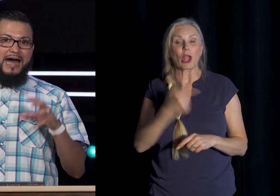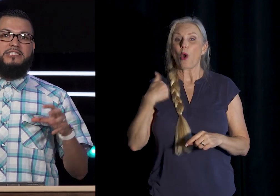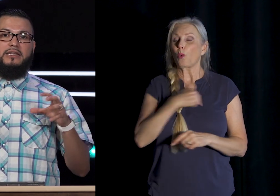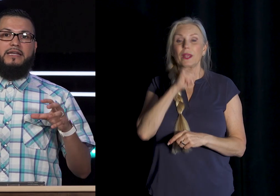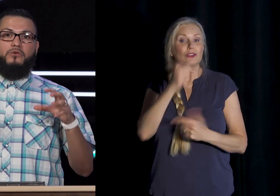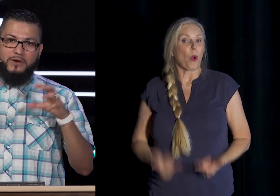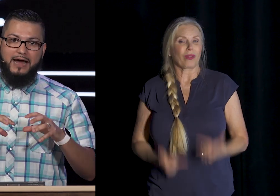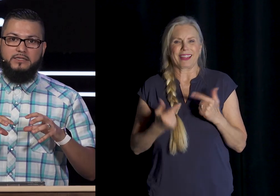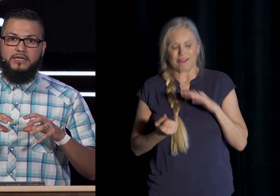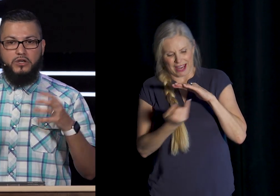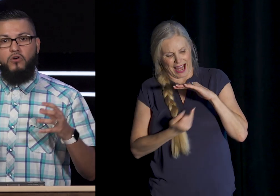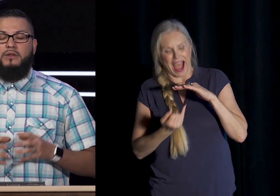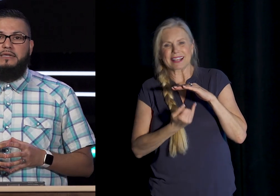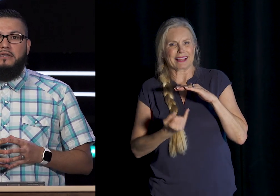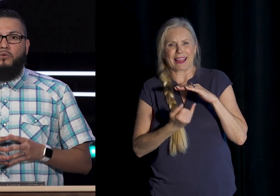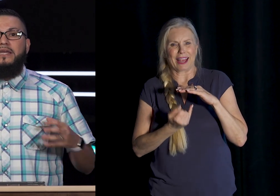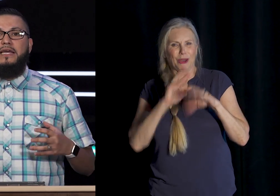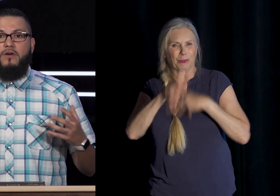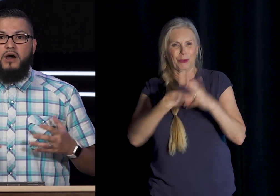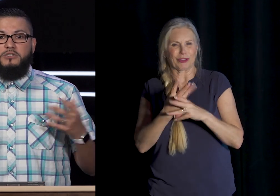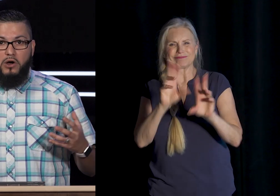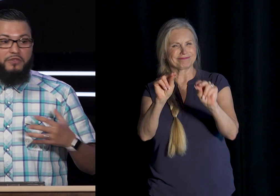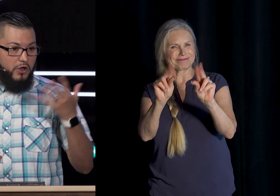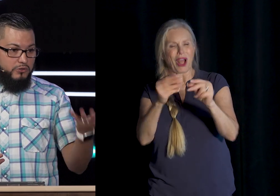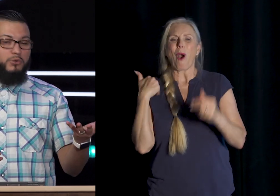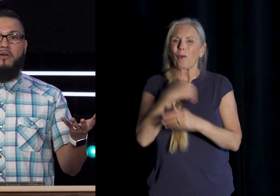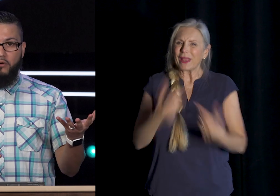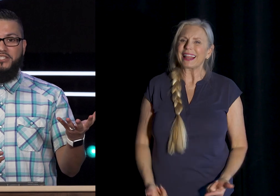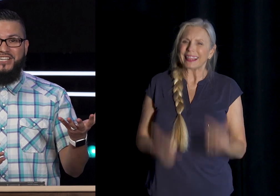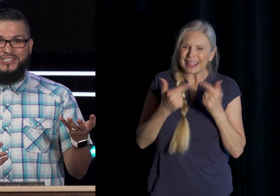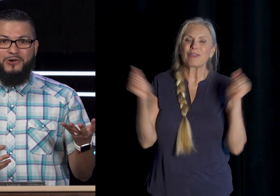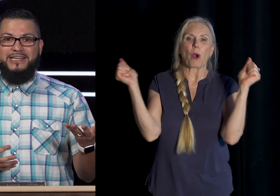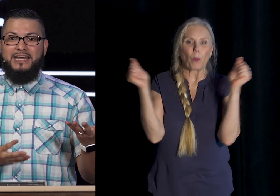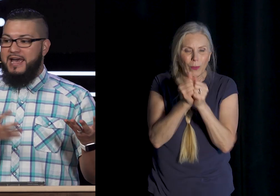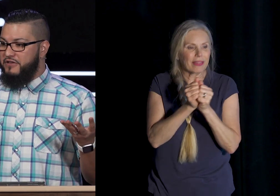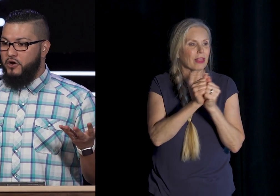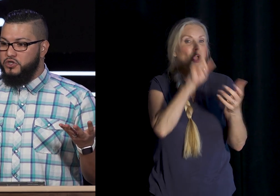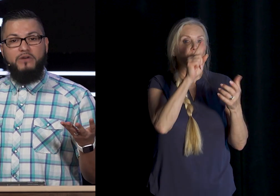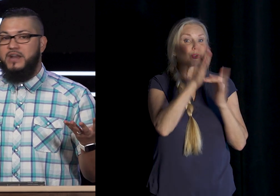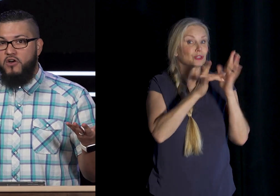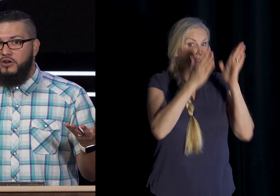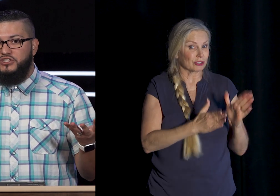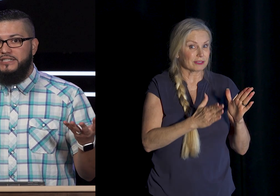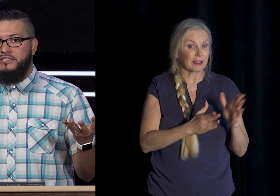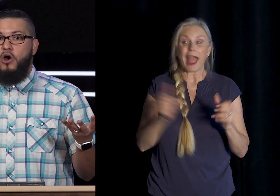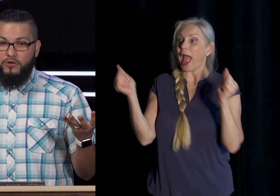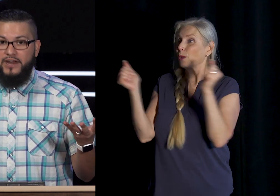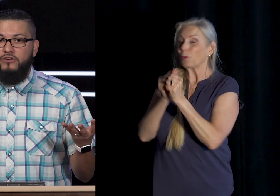isolated reality Normally We live amongst Both those Who have embraced Jesus Christ And those Who have never Heard of Jesus Or they have